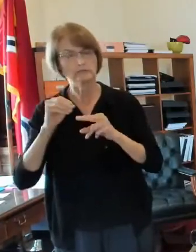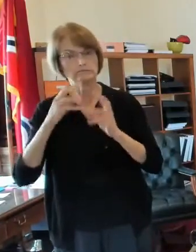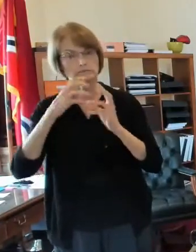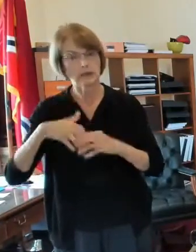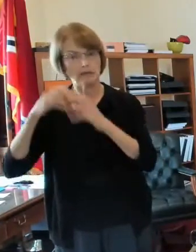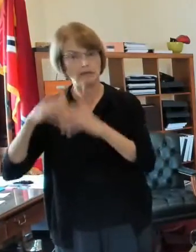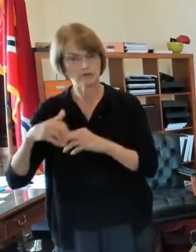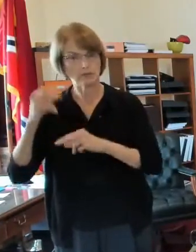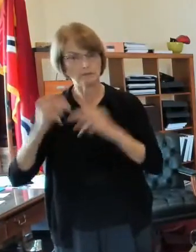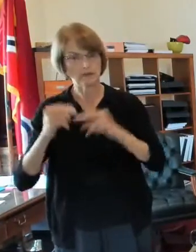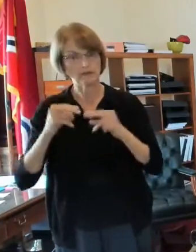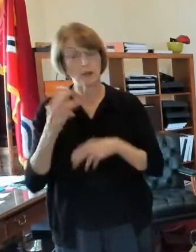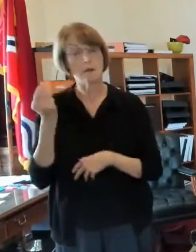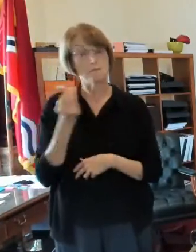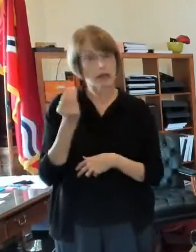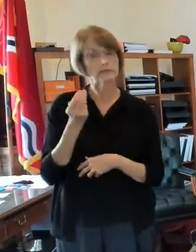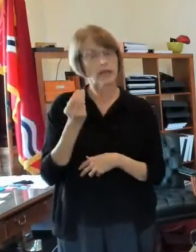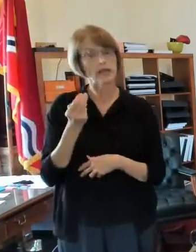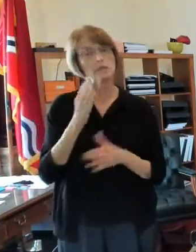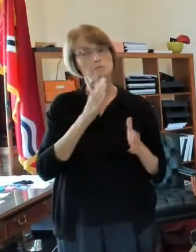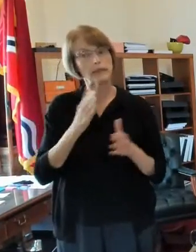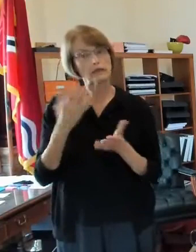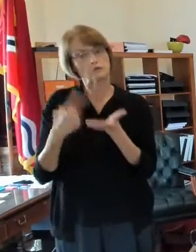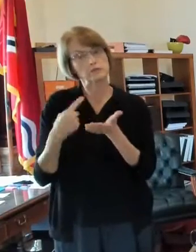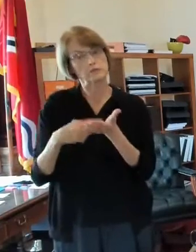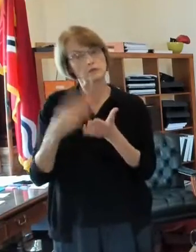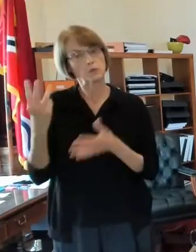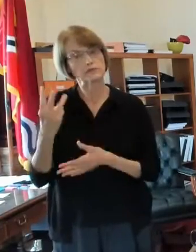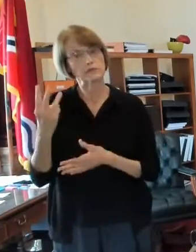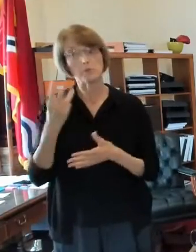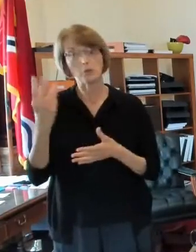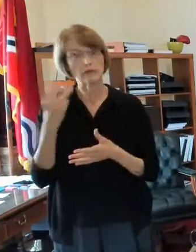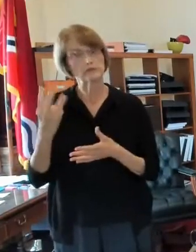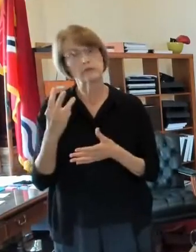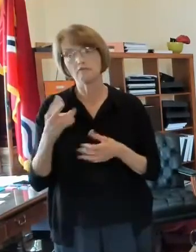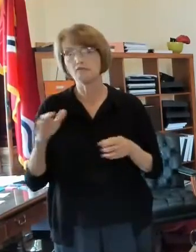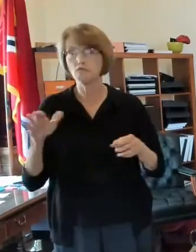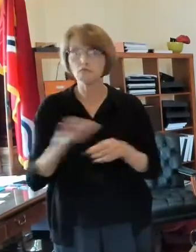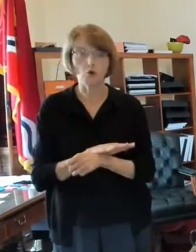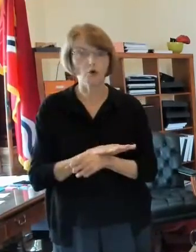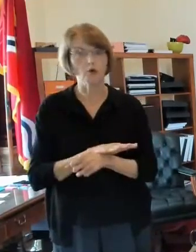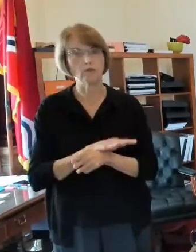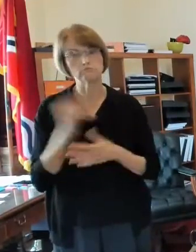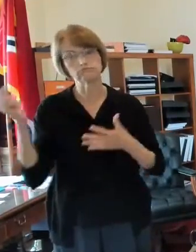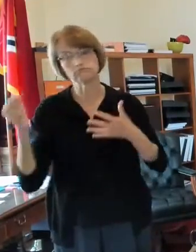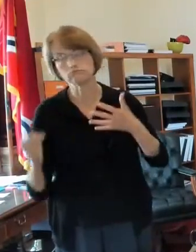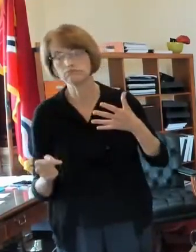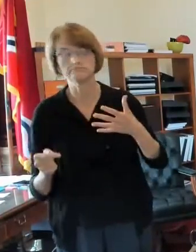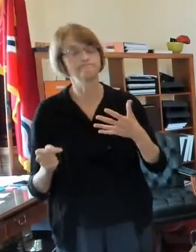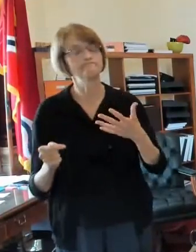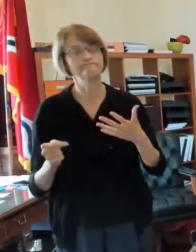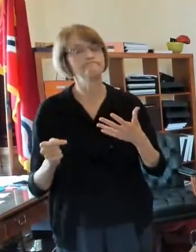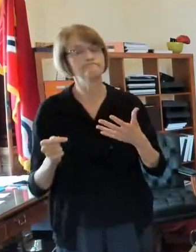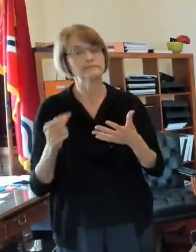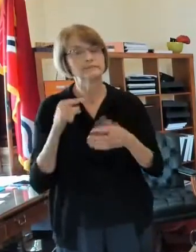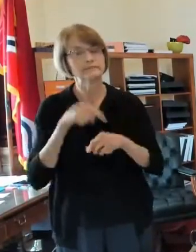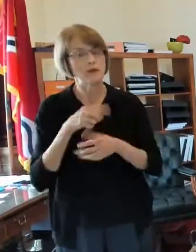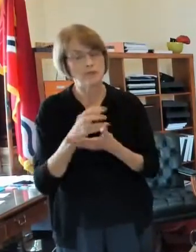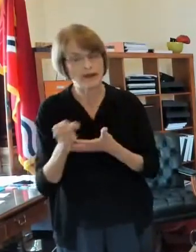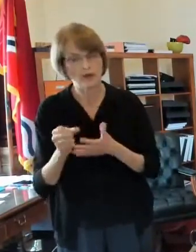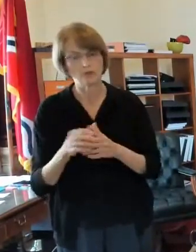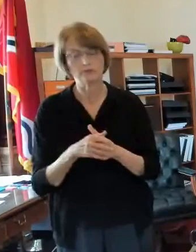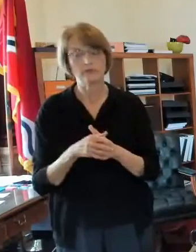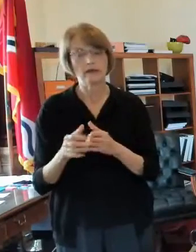to talk about that on Wednesday but there was so much news on Wednesday we didn't get to it and we'll take your questions